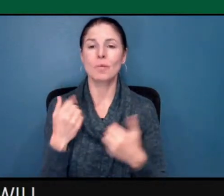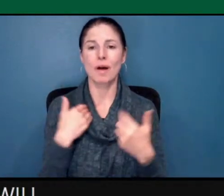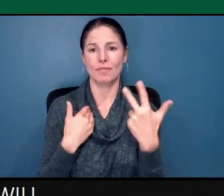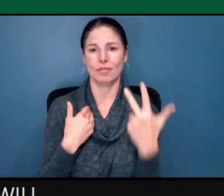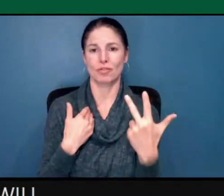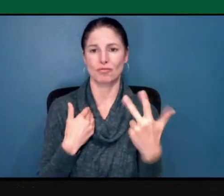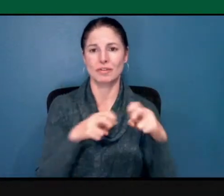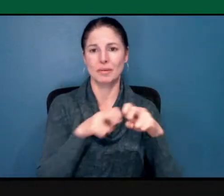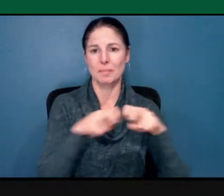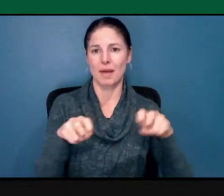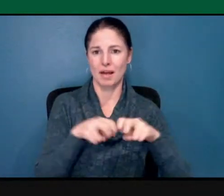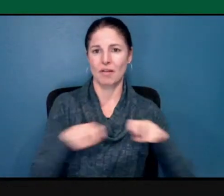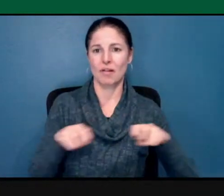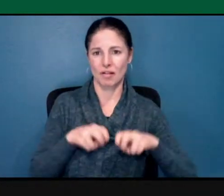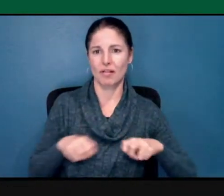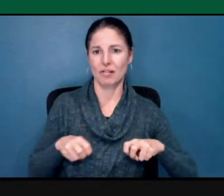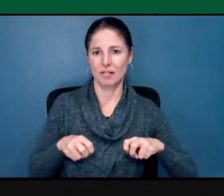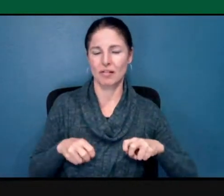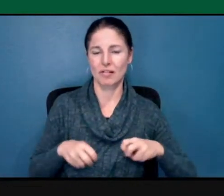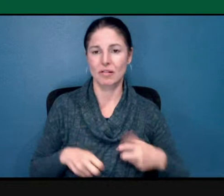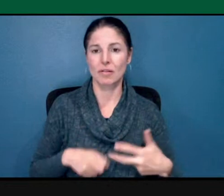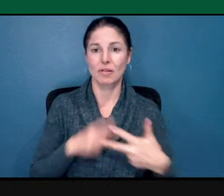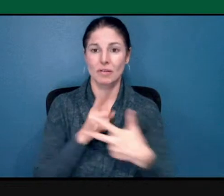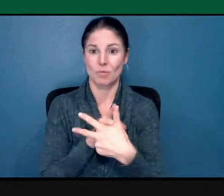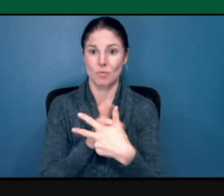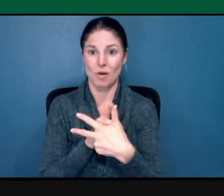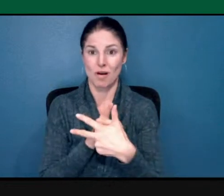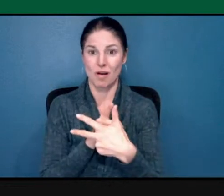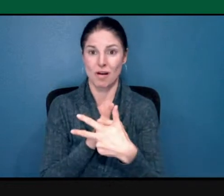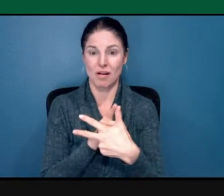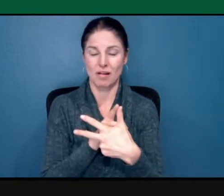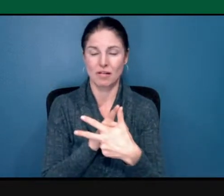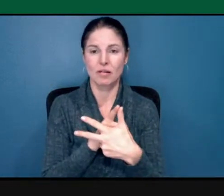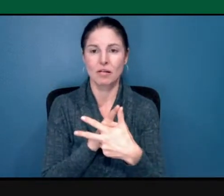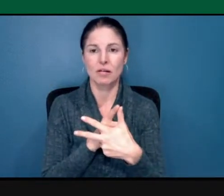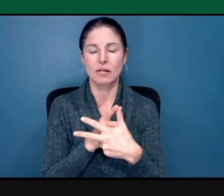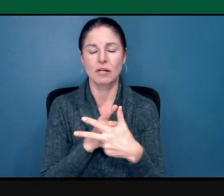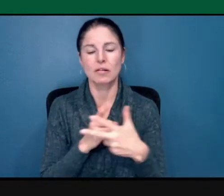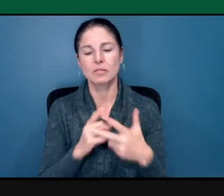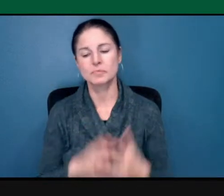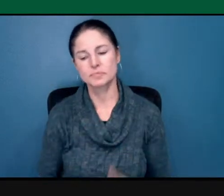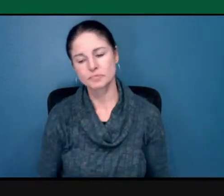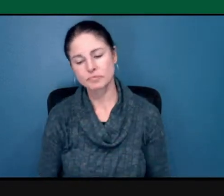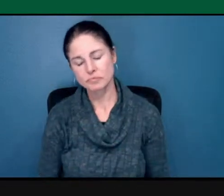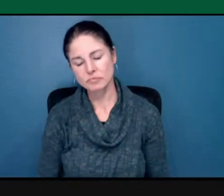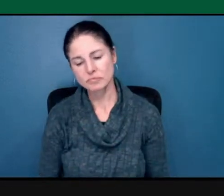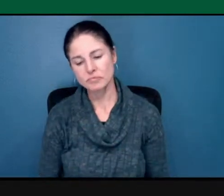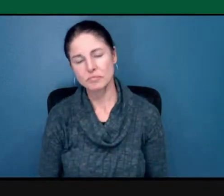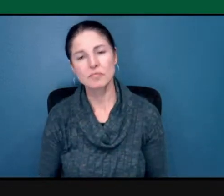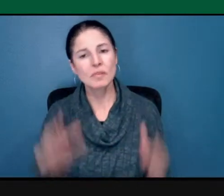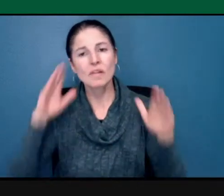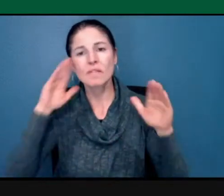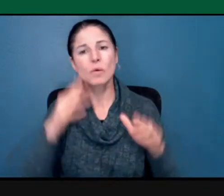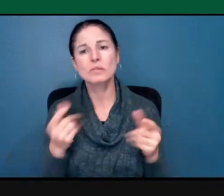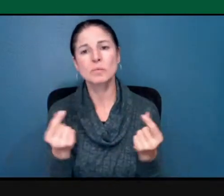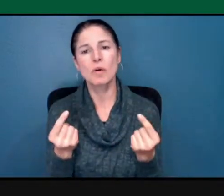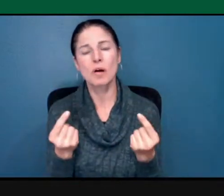that will talk about how anti-Semitism